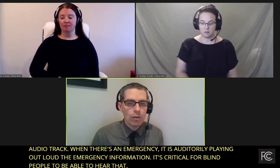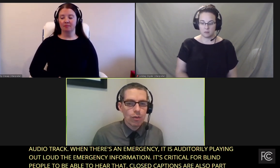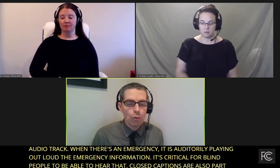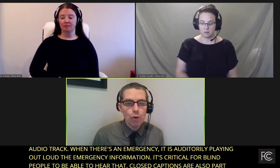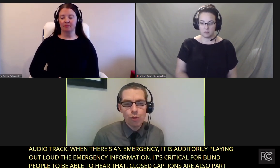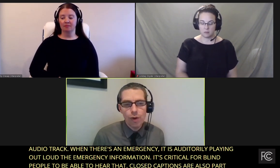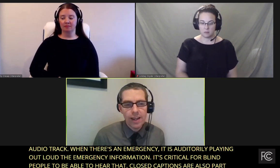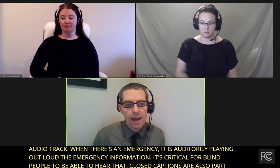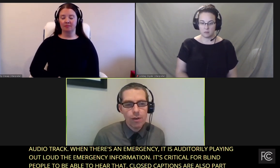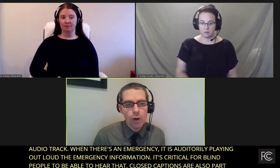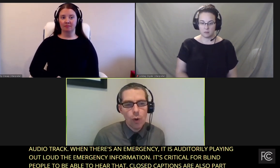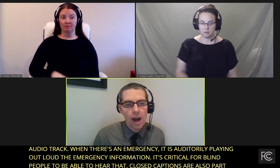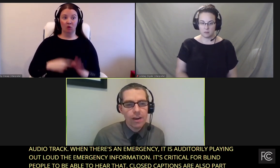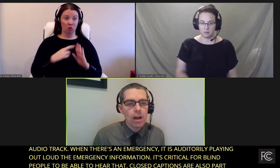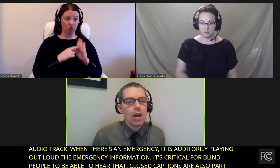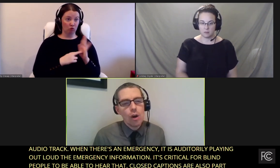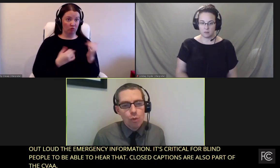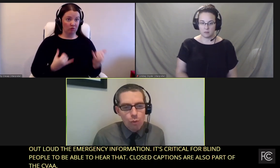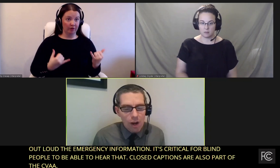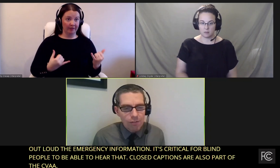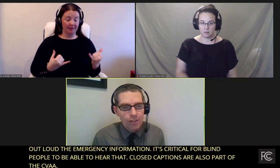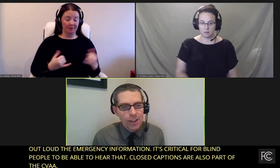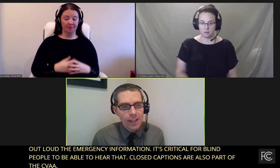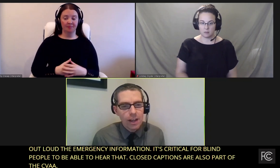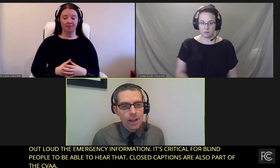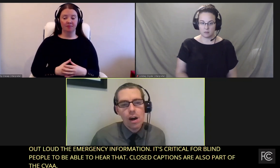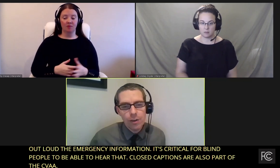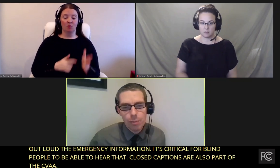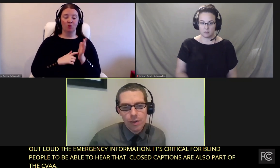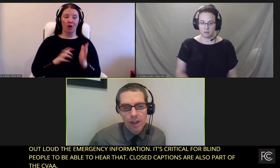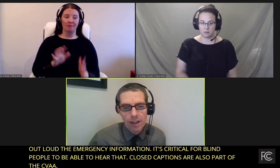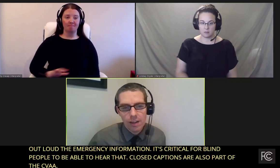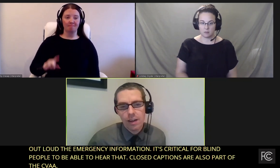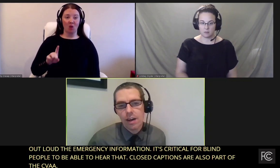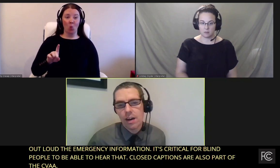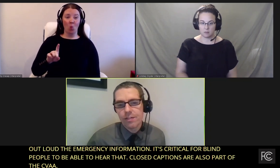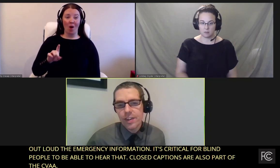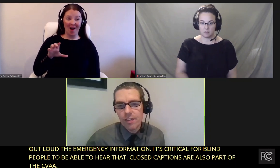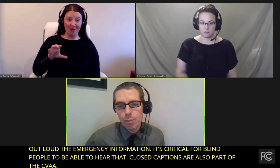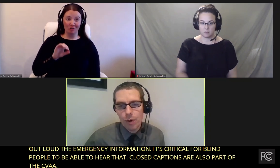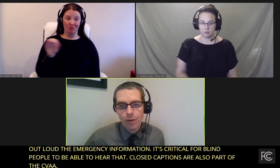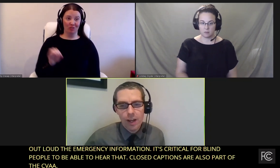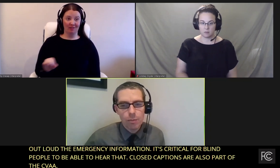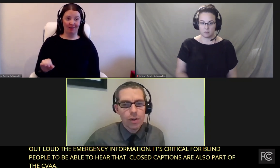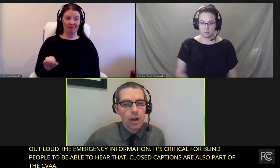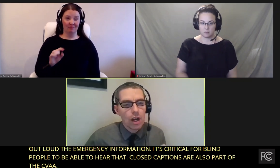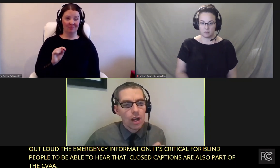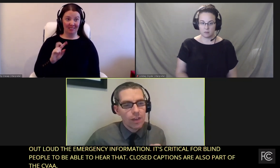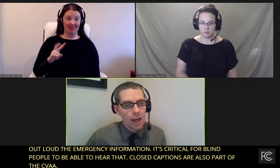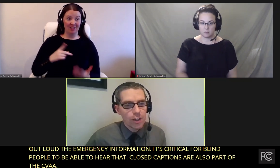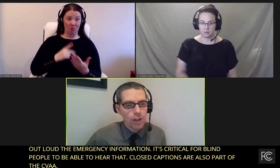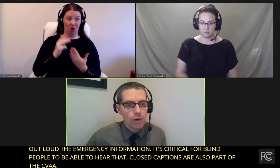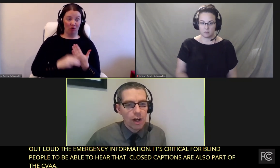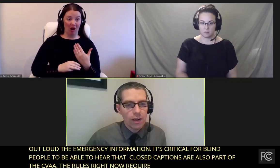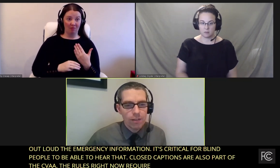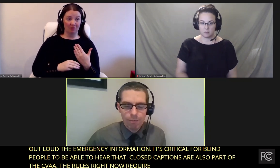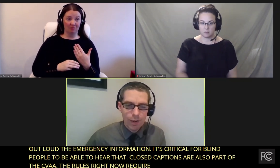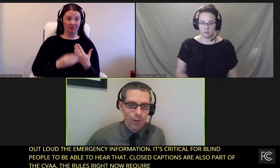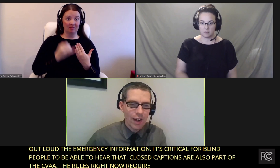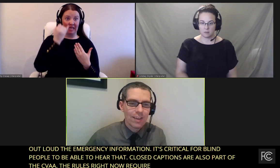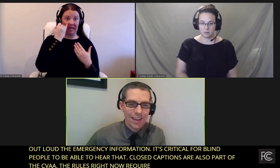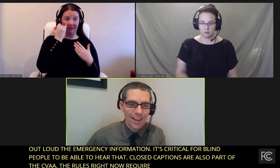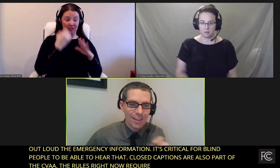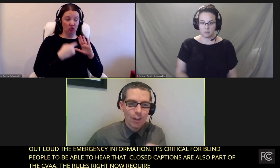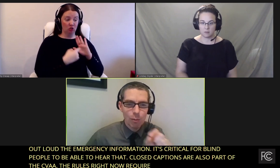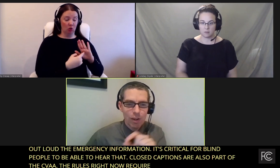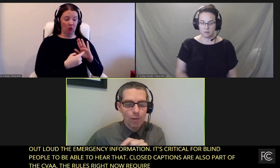The rules right now require roughly 100% of TV programs that are shown on,